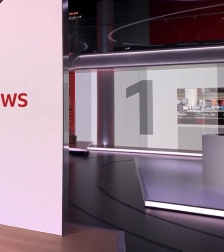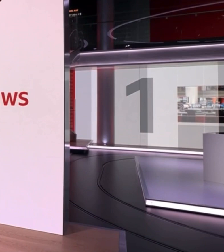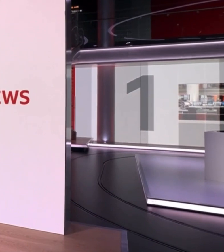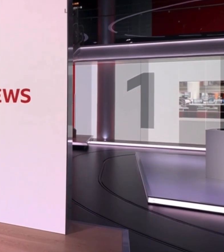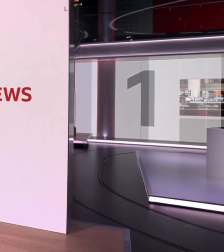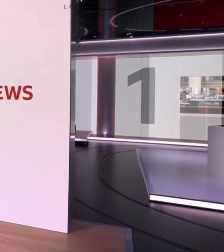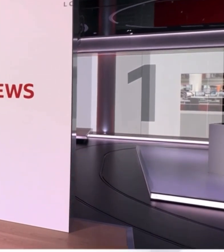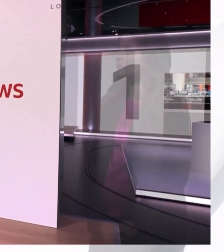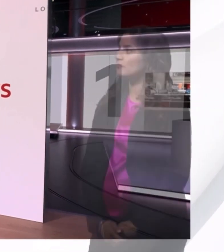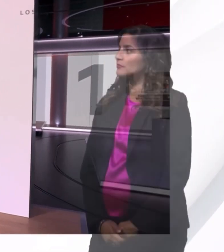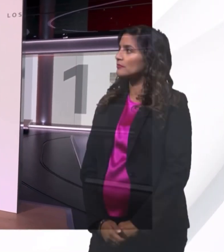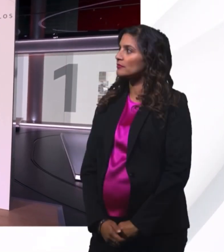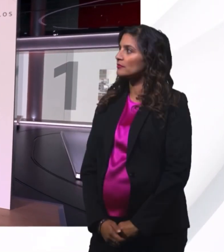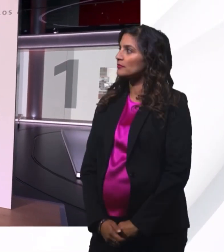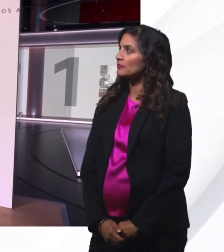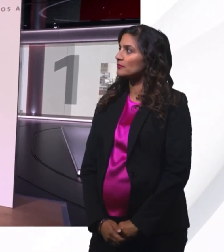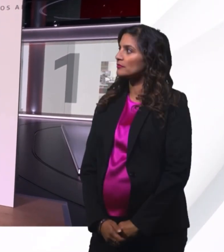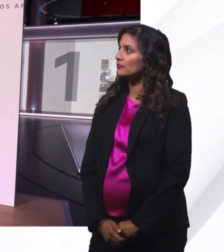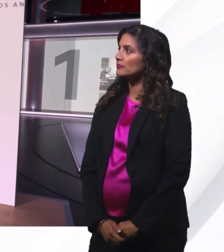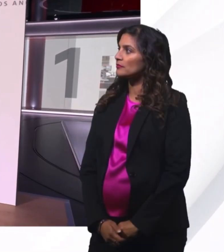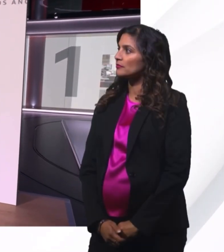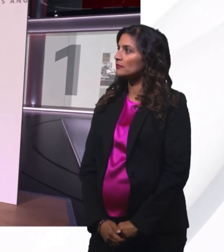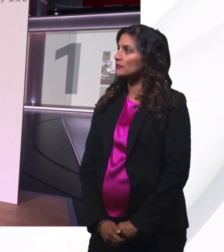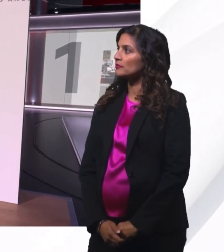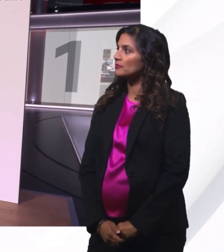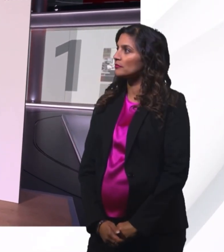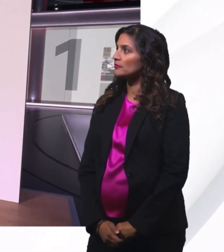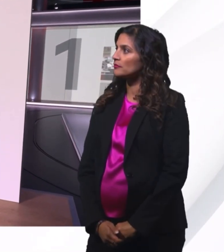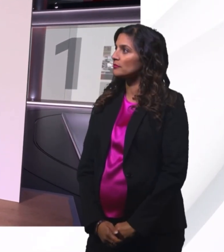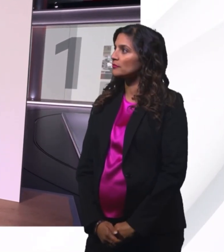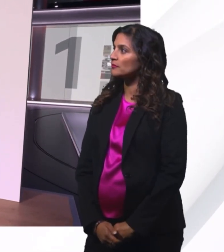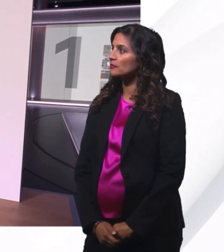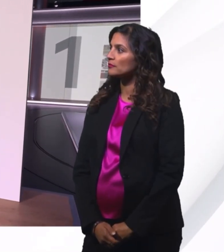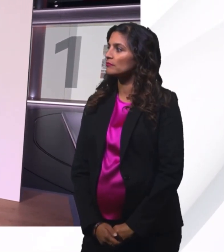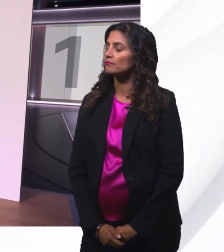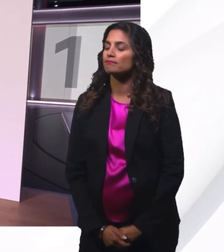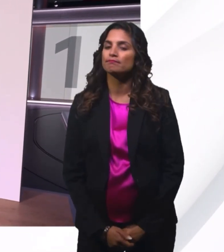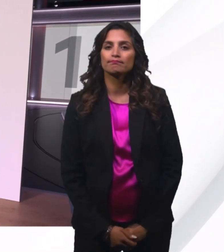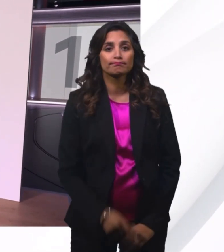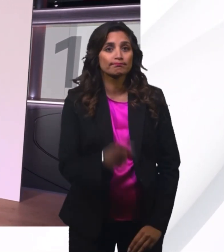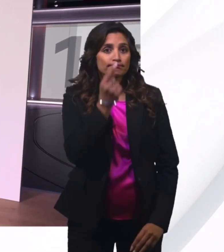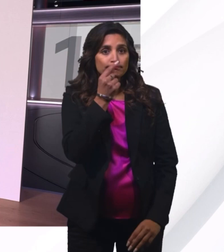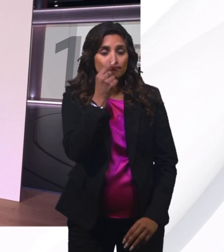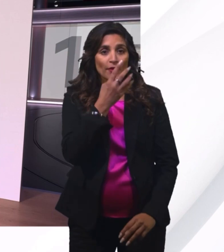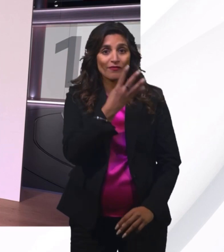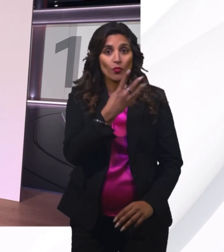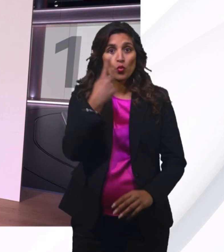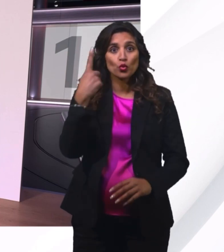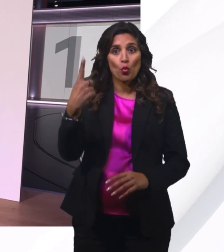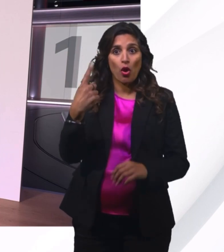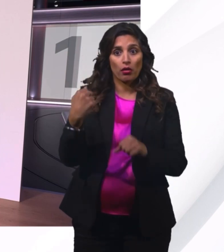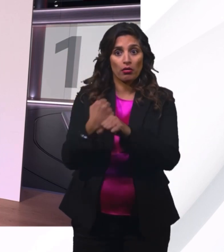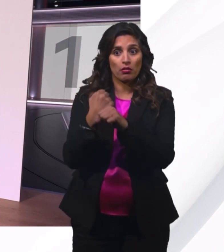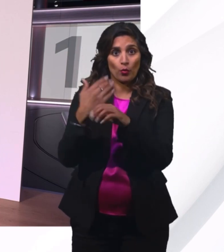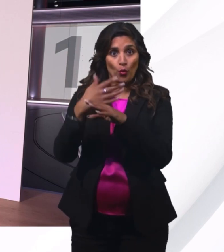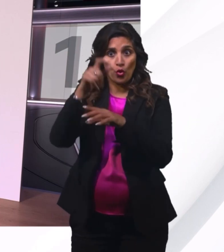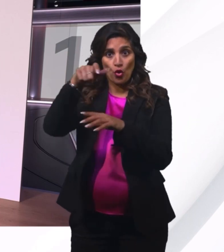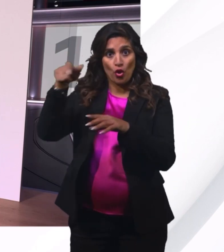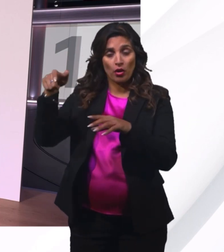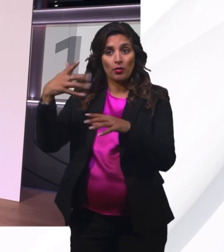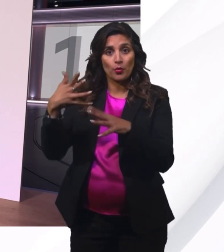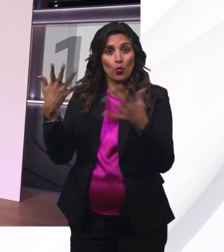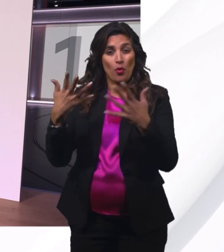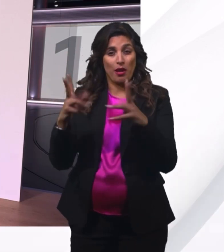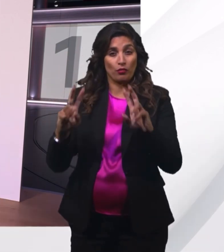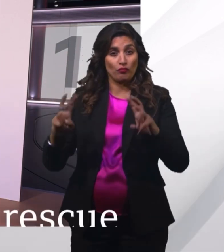Today at one, a breakthrough in the attempt to rescue 41 construction workers who've been trapped in a collapsed tunnel in northern